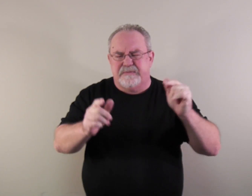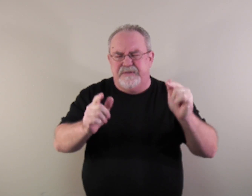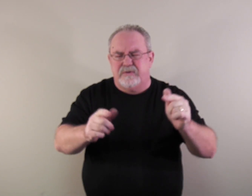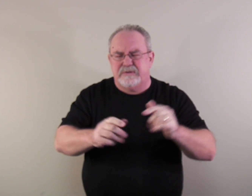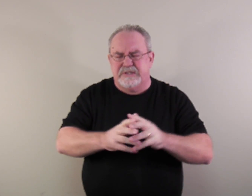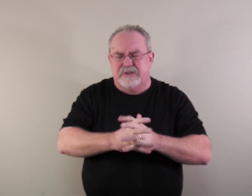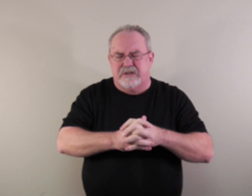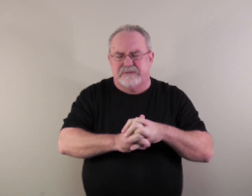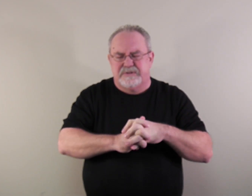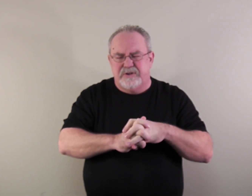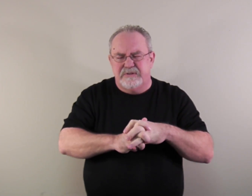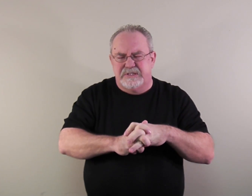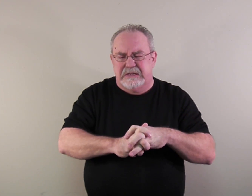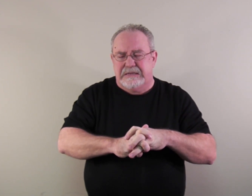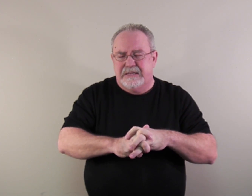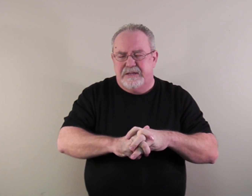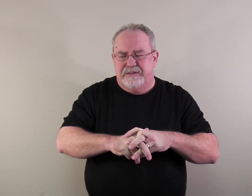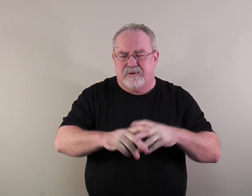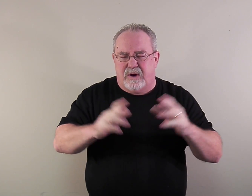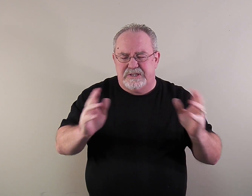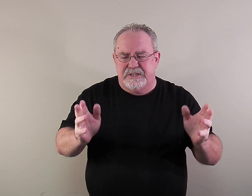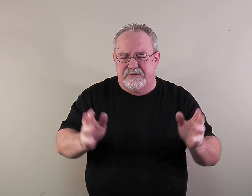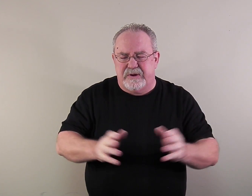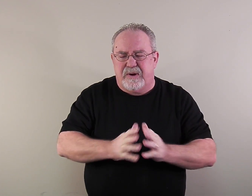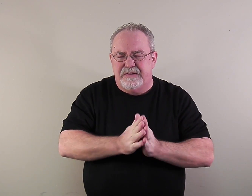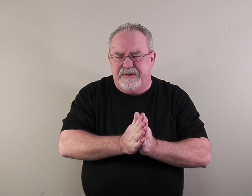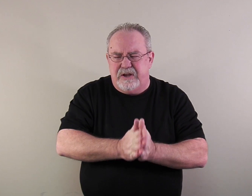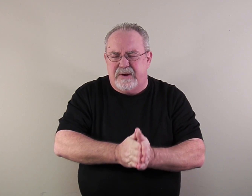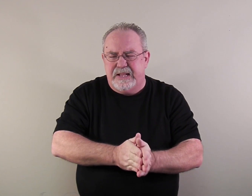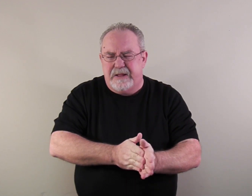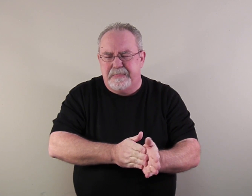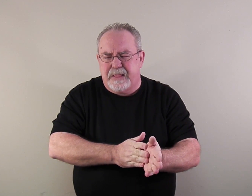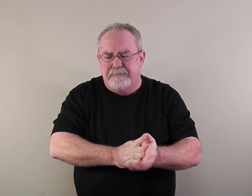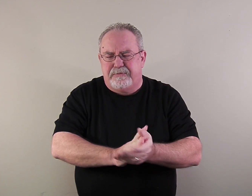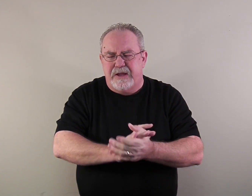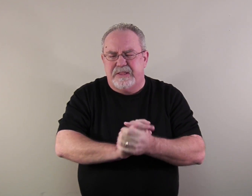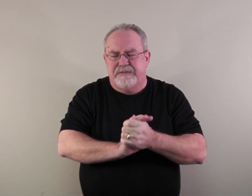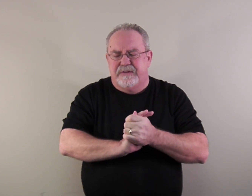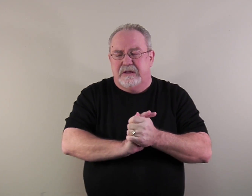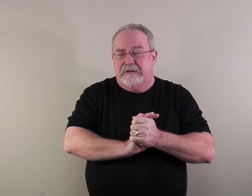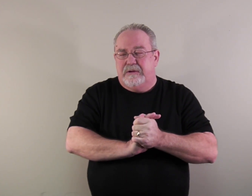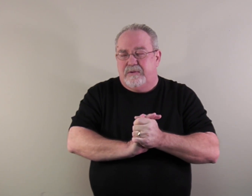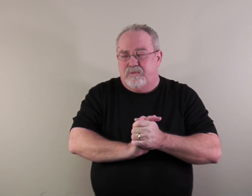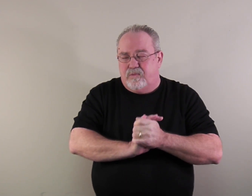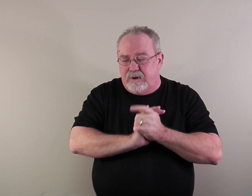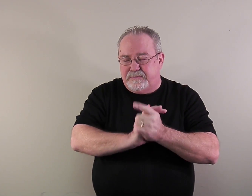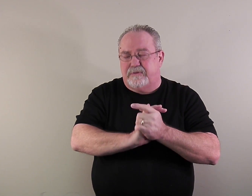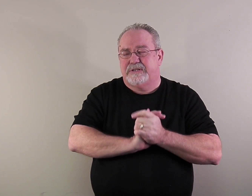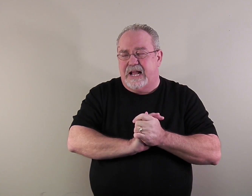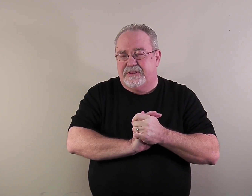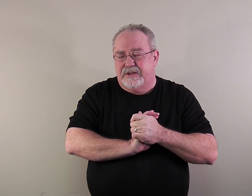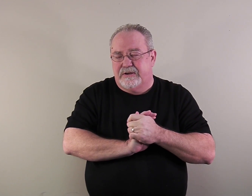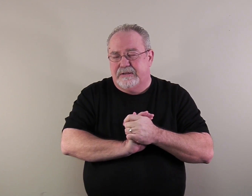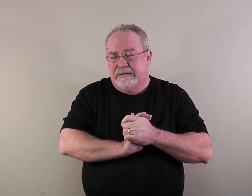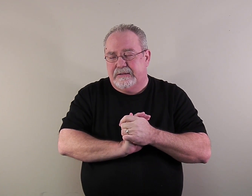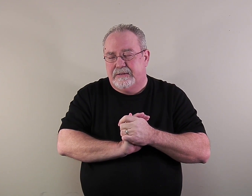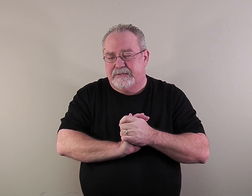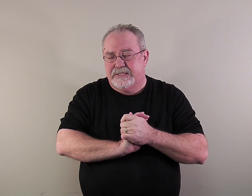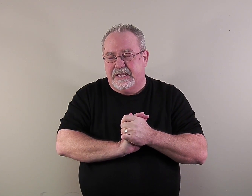viewers, these awesome students that are watching this rewind video right now. I pray that if one person out there say,